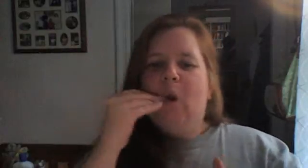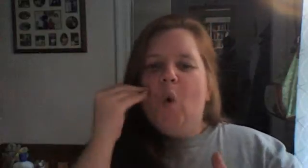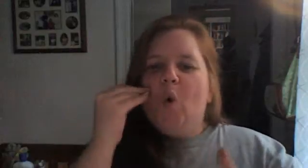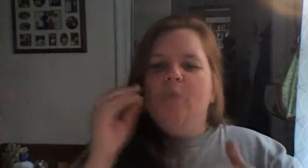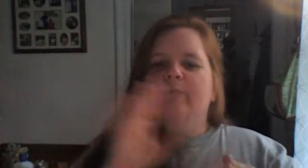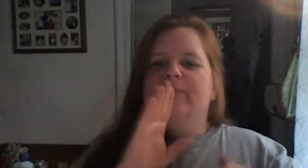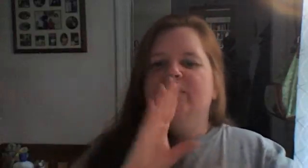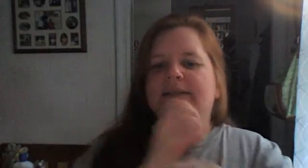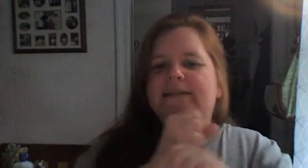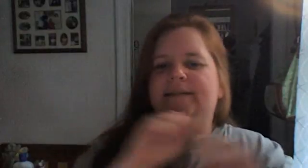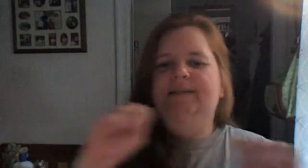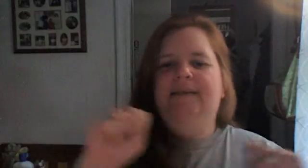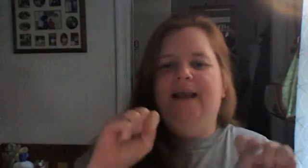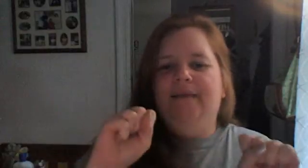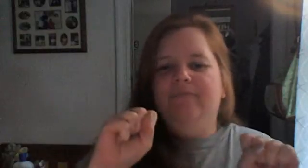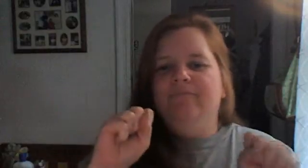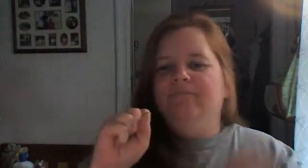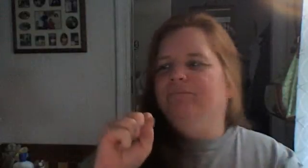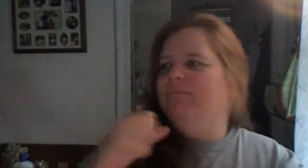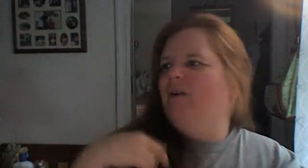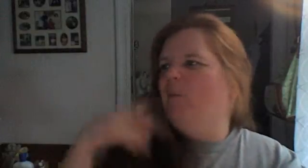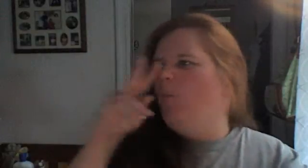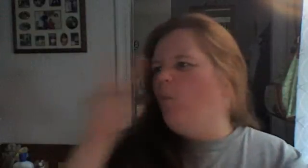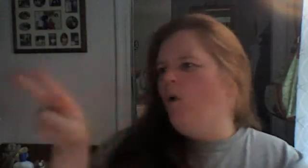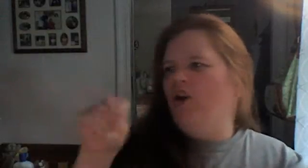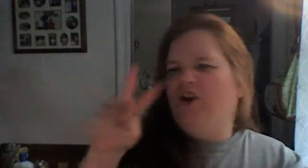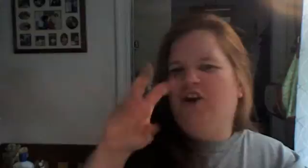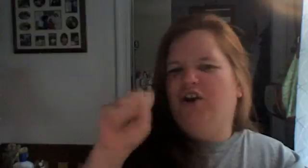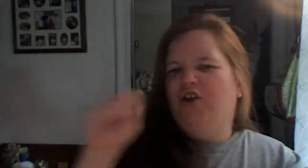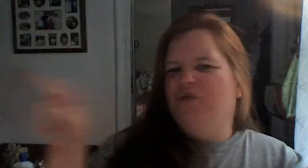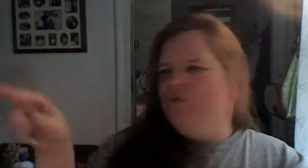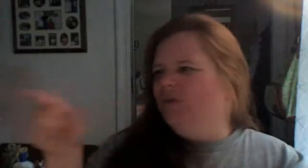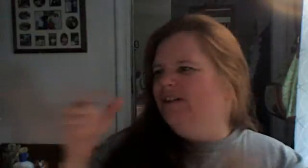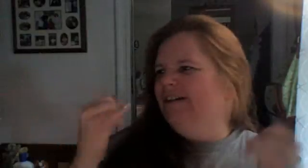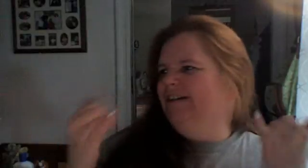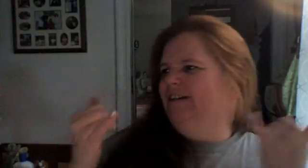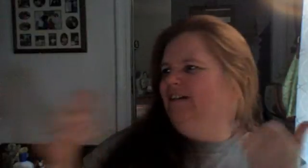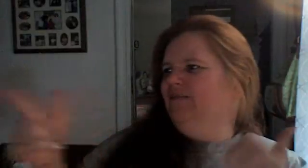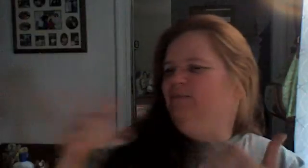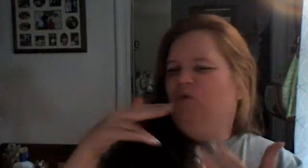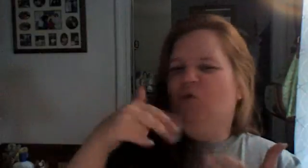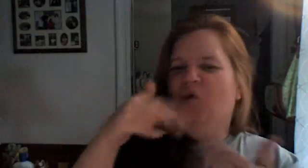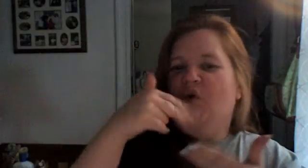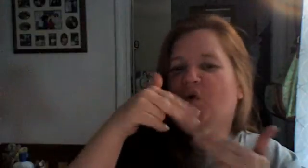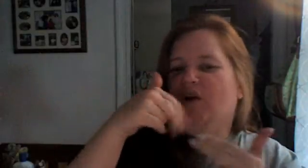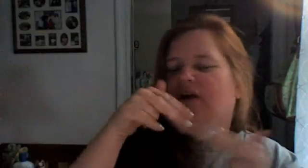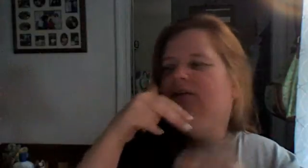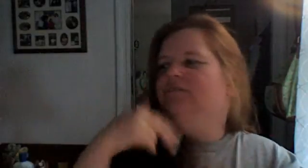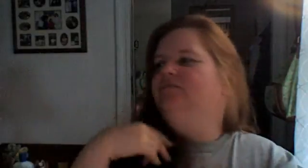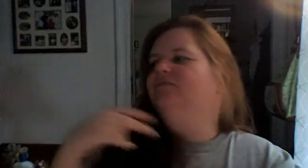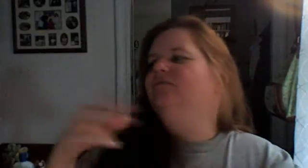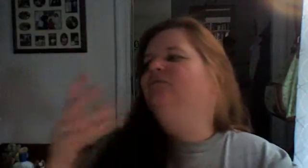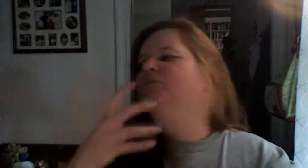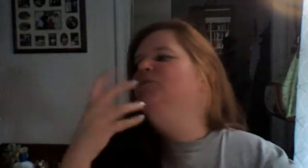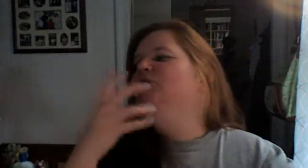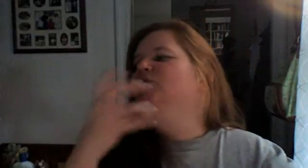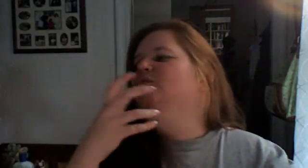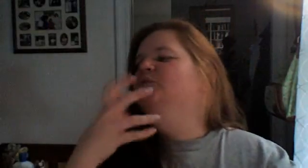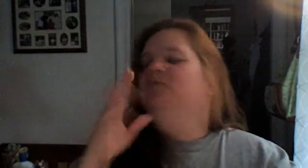I went that way through Hurricane I. You got the best of them. The life for under the nations of beach and ocean. They're well-served. He and his thoughts that they